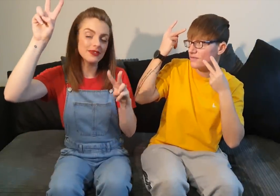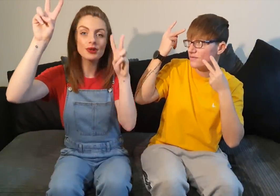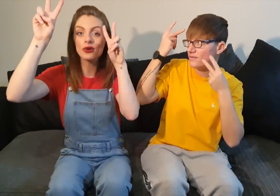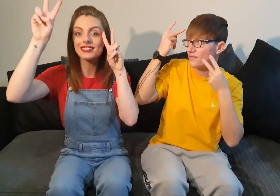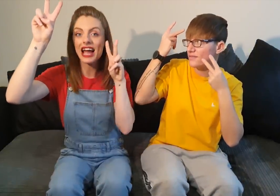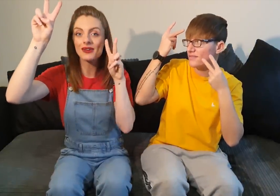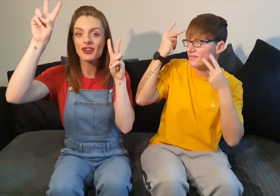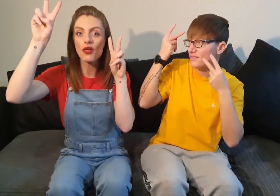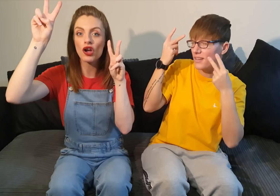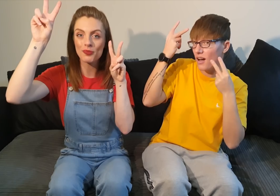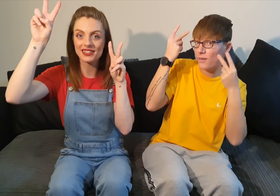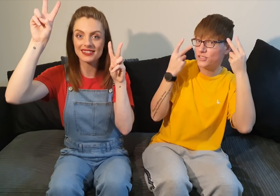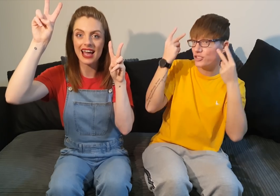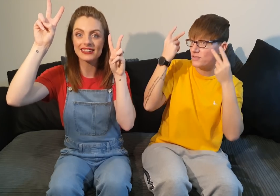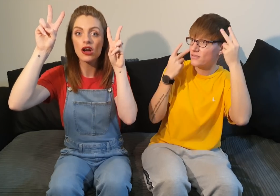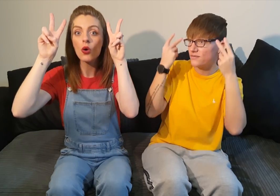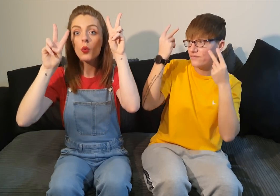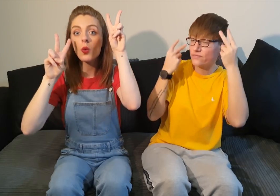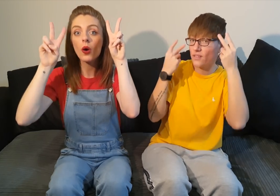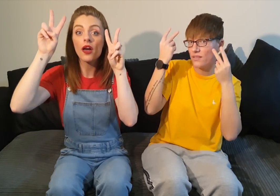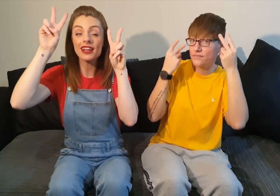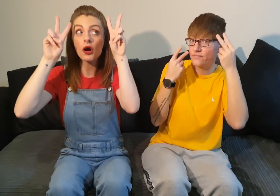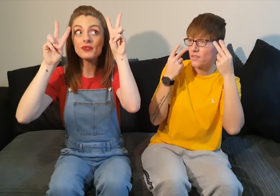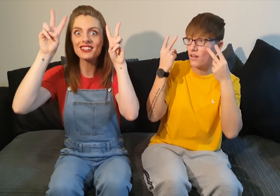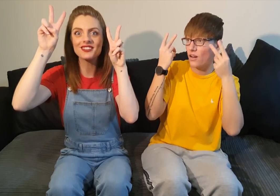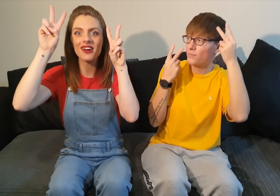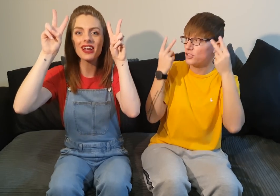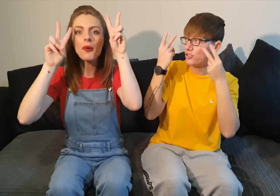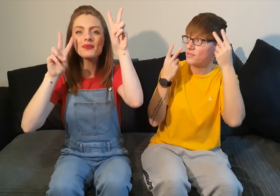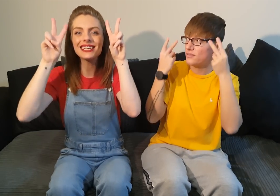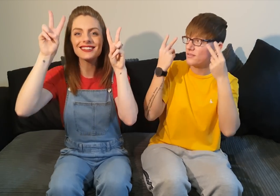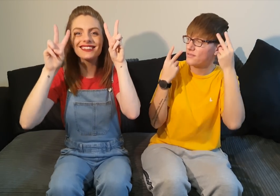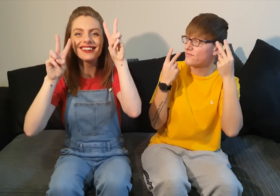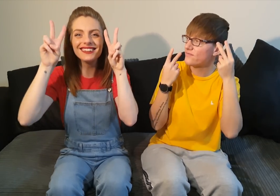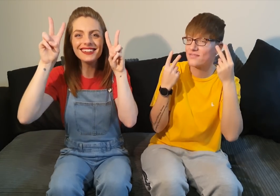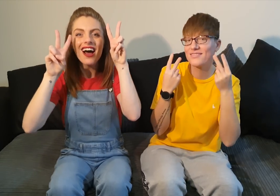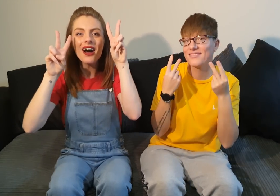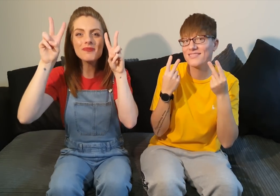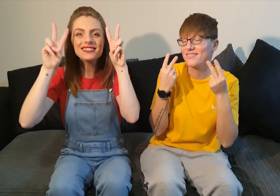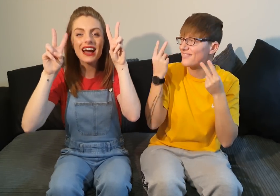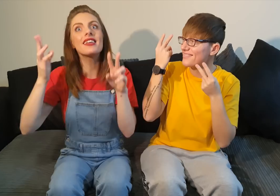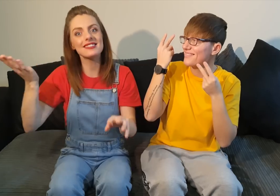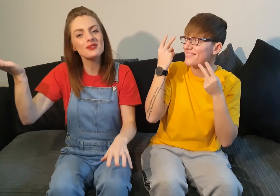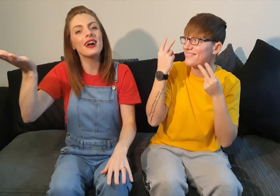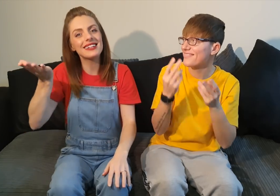we go down on the opposite side that's optician sorry optician up and down this is waiter